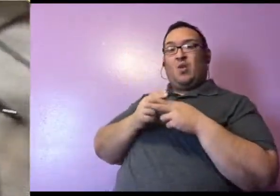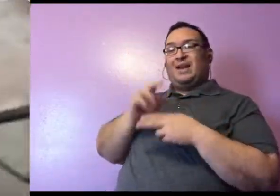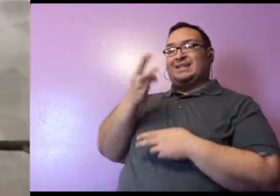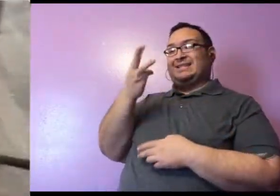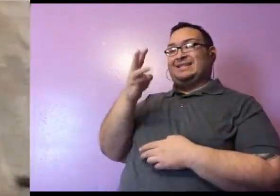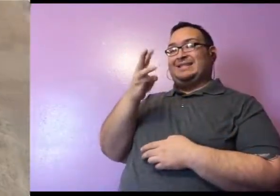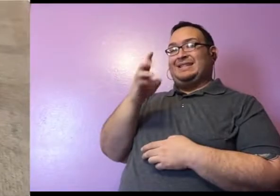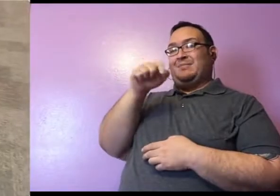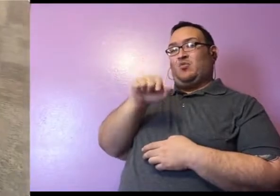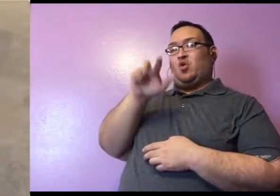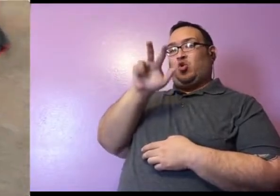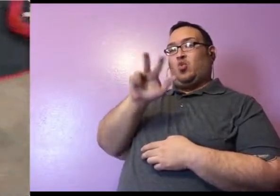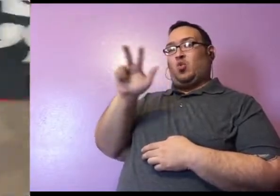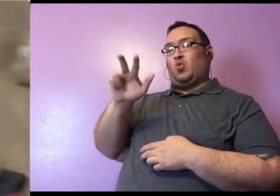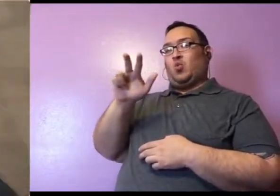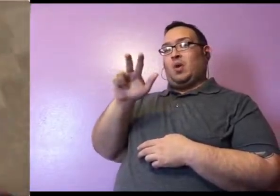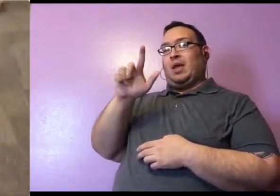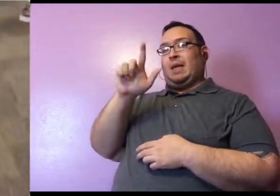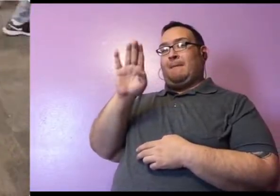pounds. She is getting pretty big.